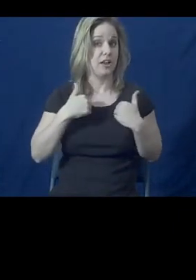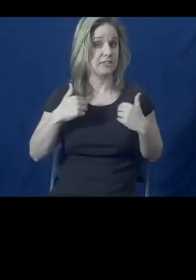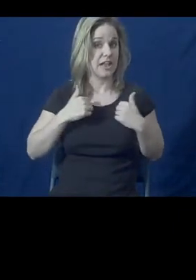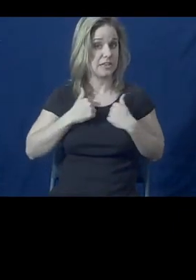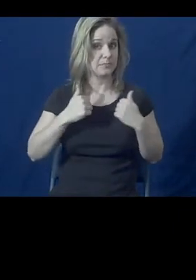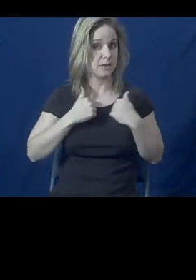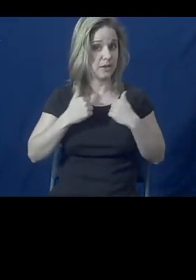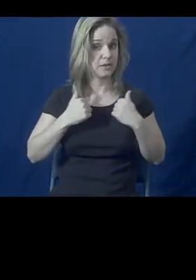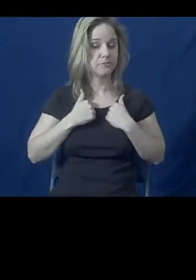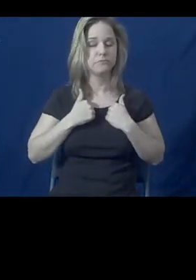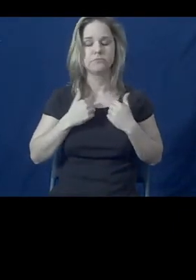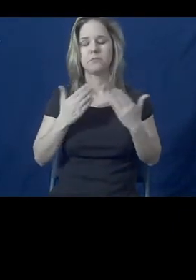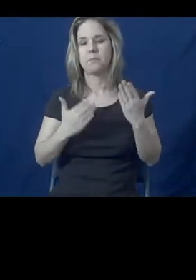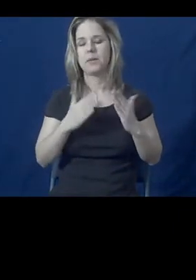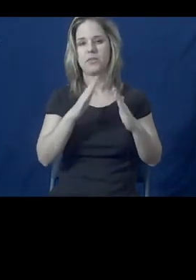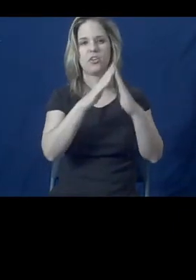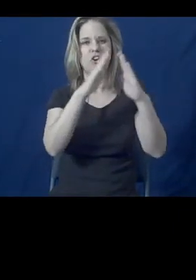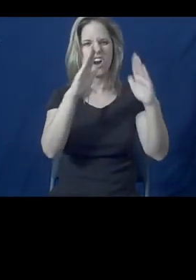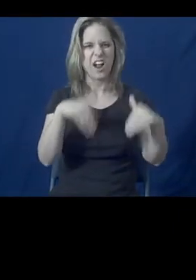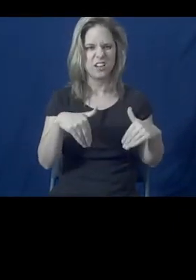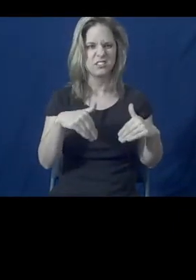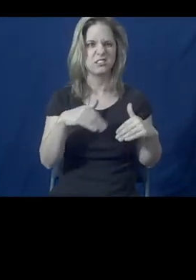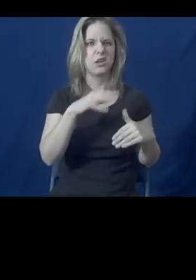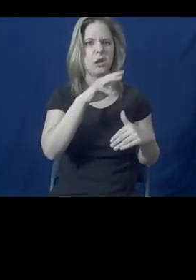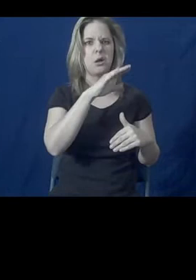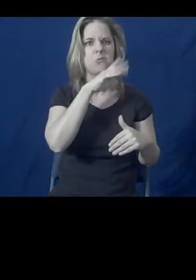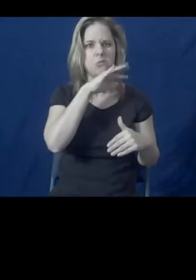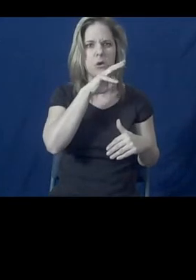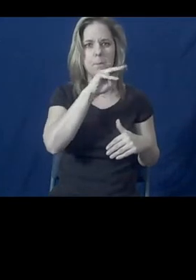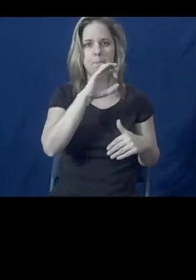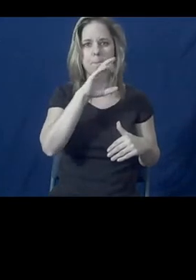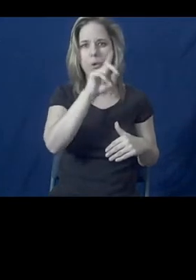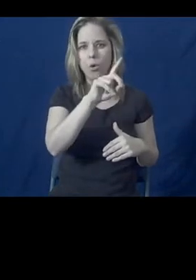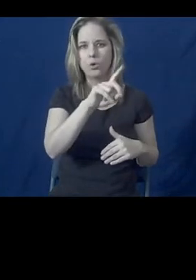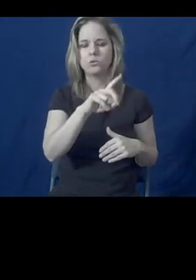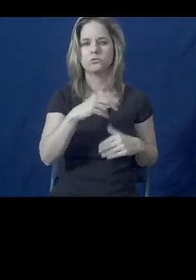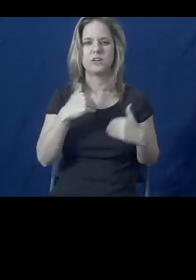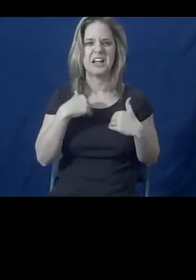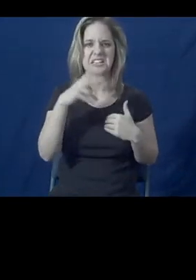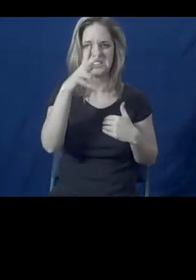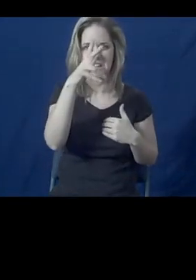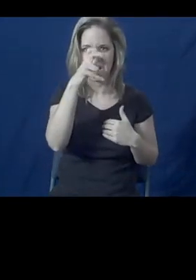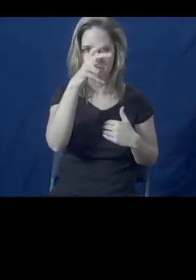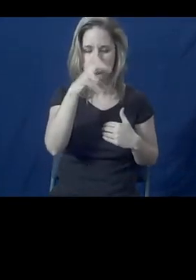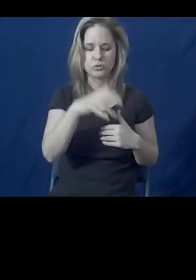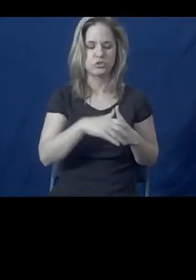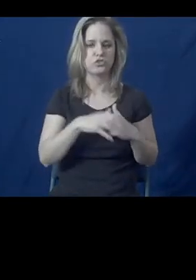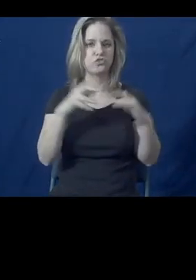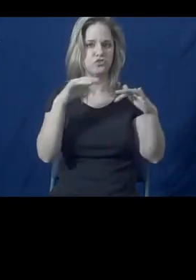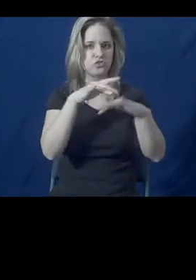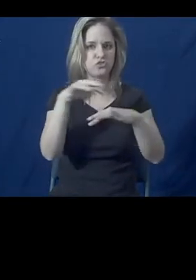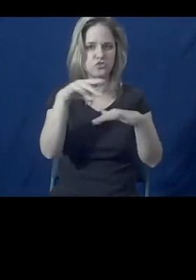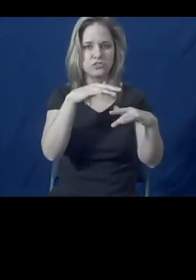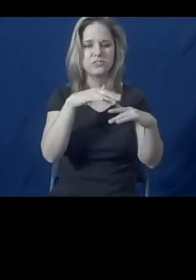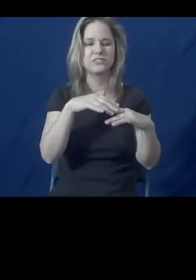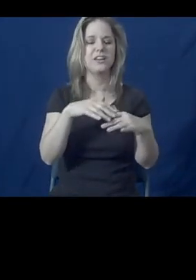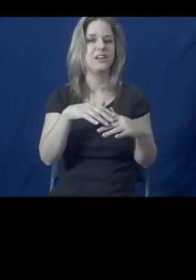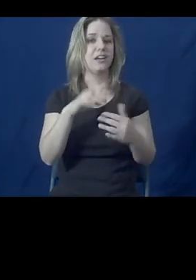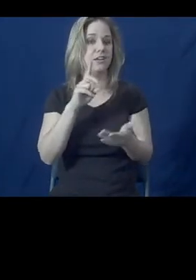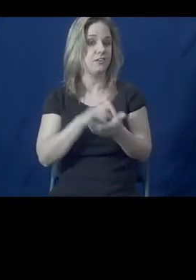may be living in a moldy kind of cockroach infested house. That person, no matter how many prescriptions they're given